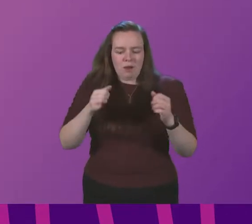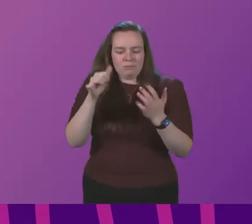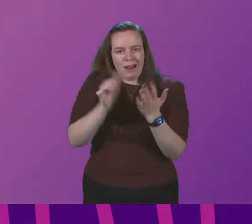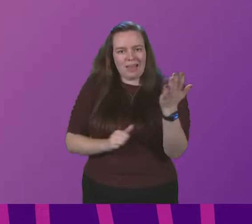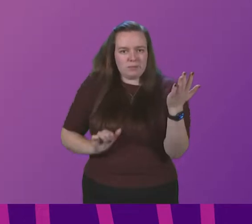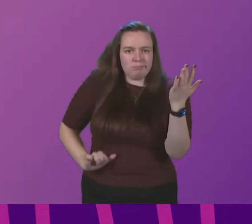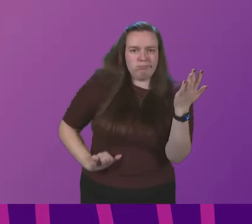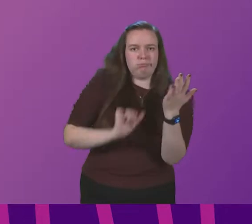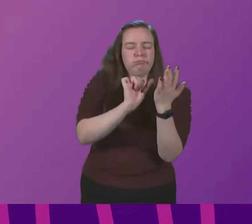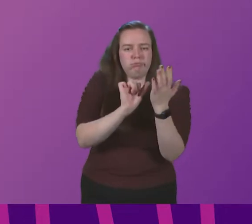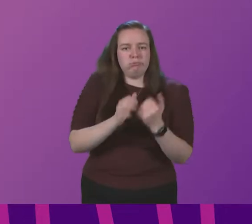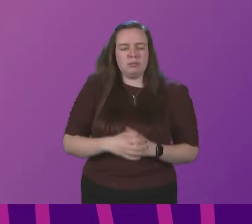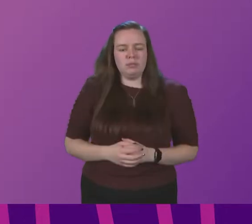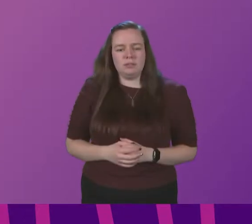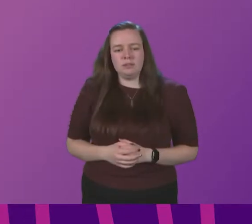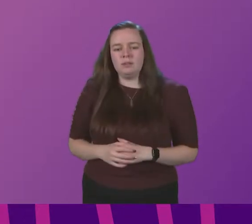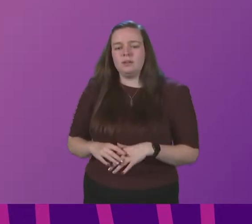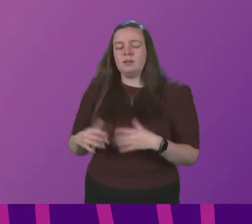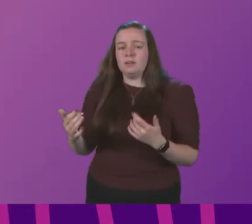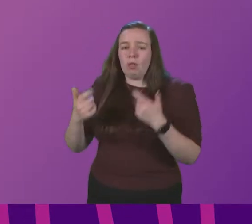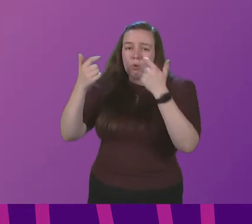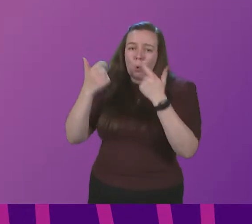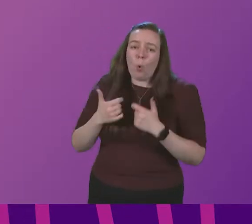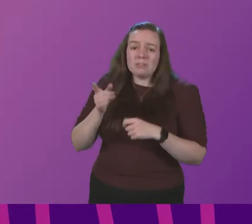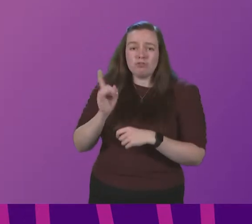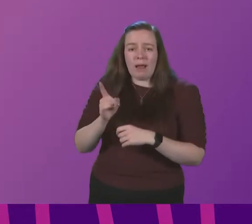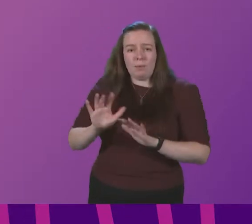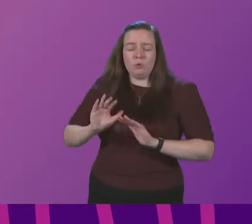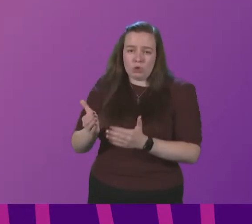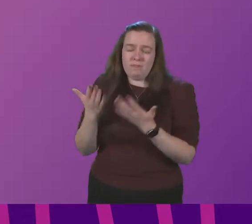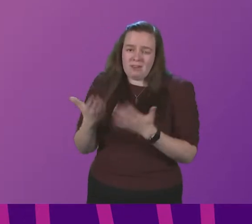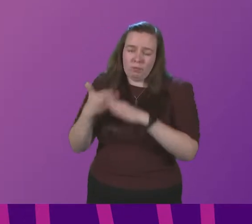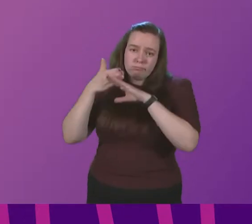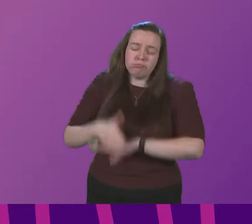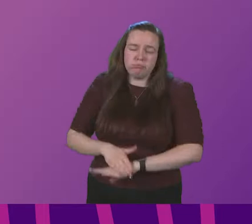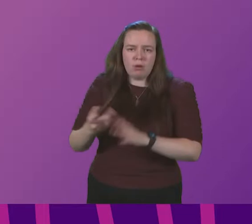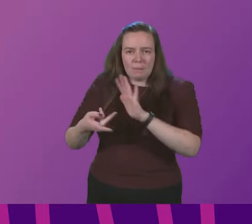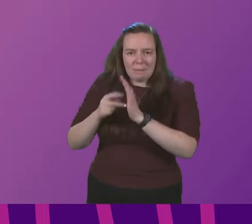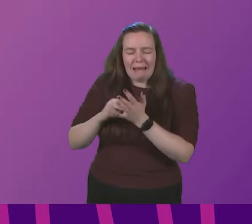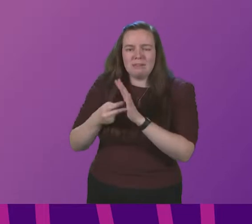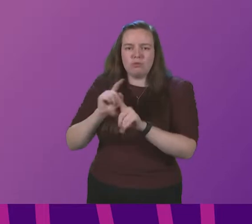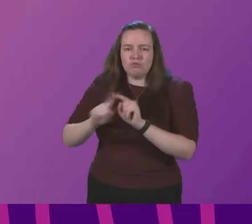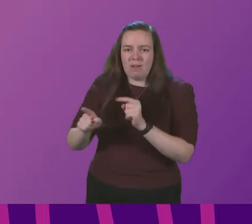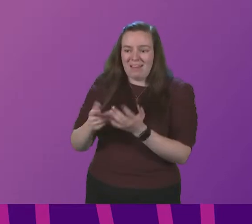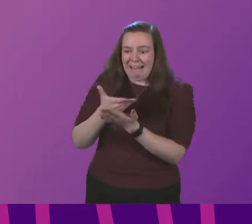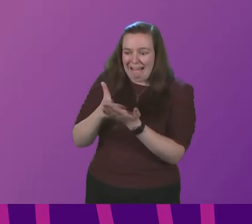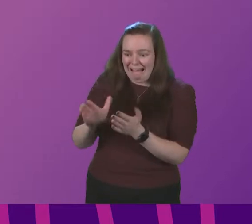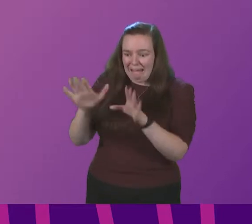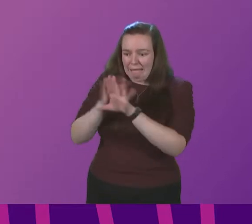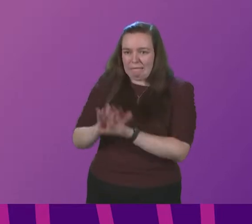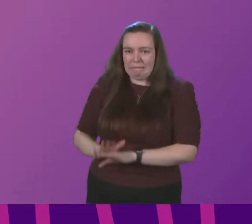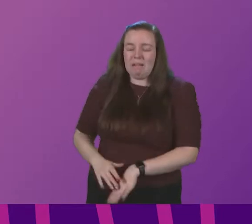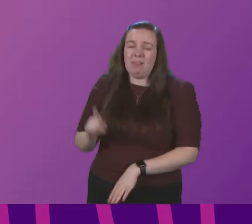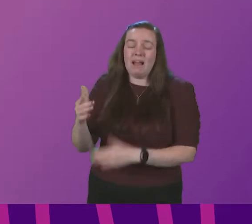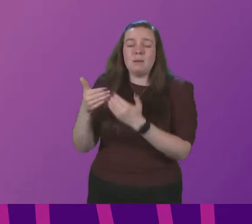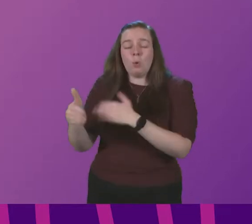First Minister The courts and tribunal service are working very hard on plans to clear the backlog which is more on the